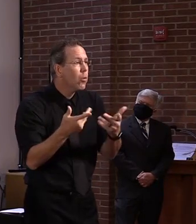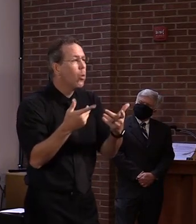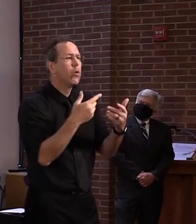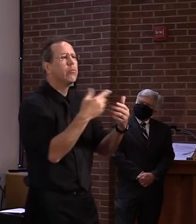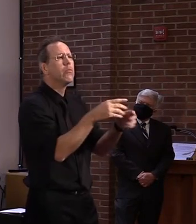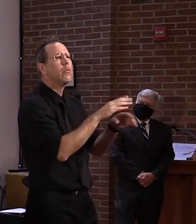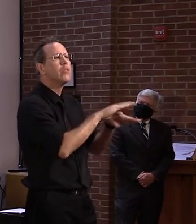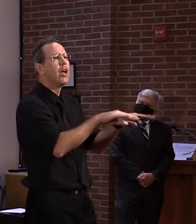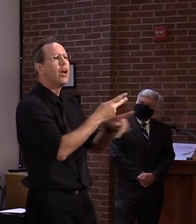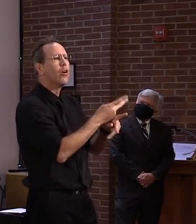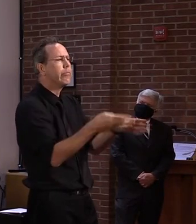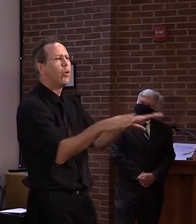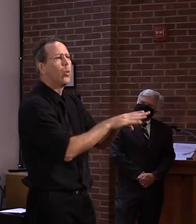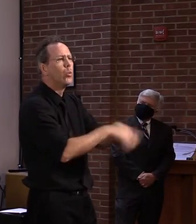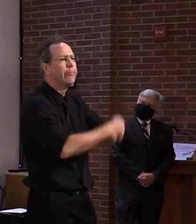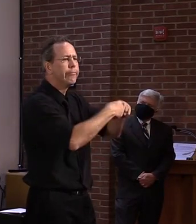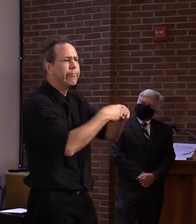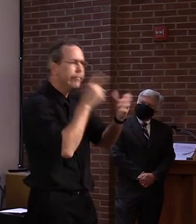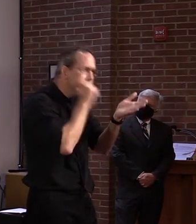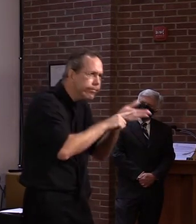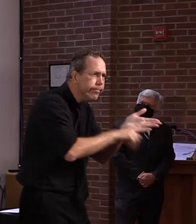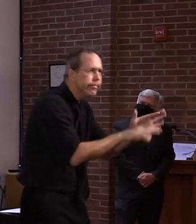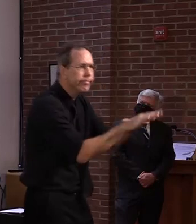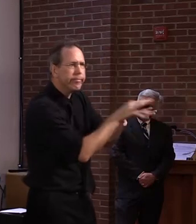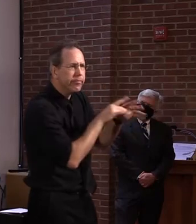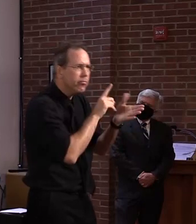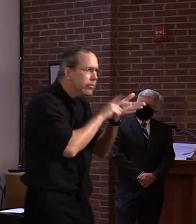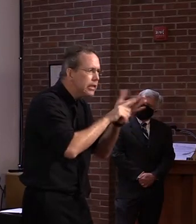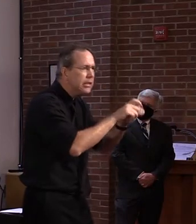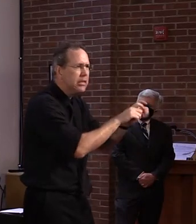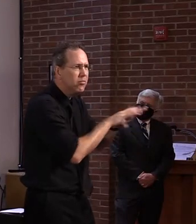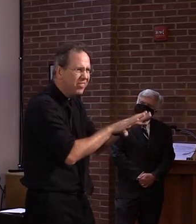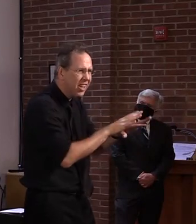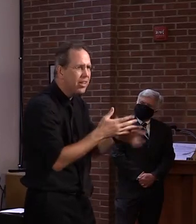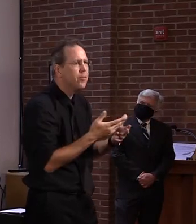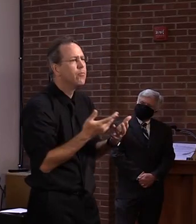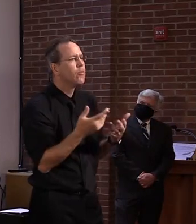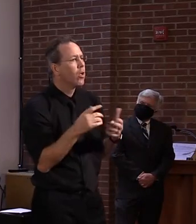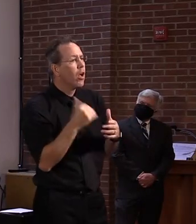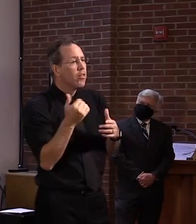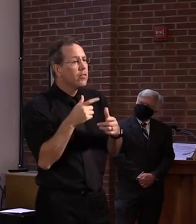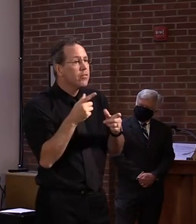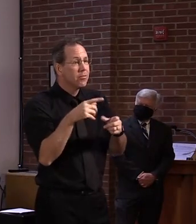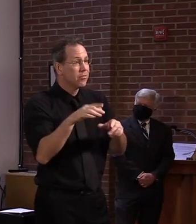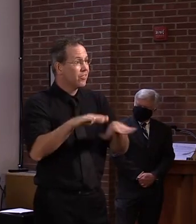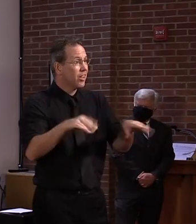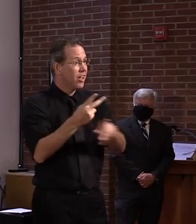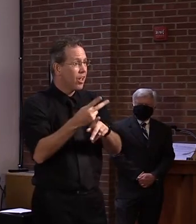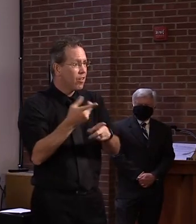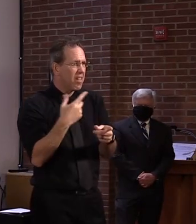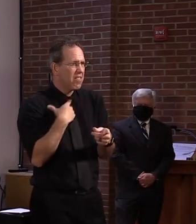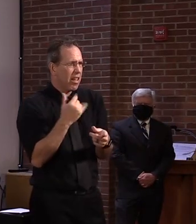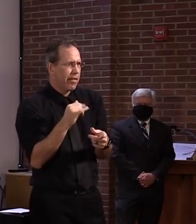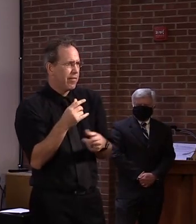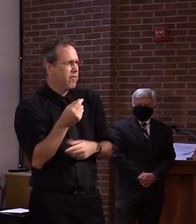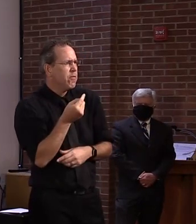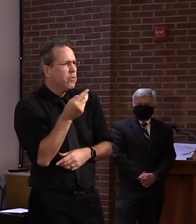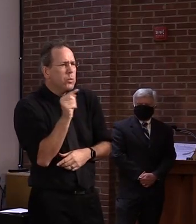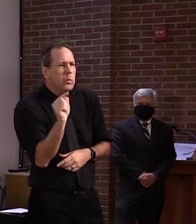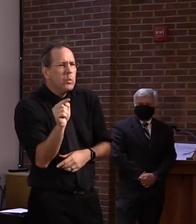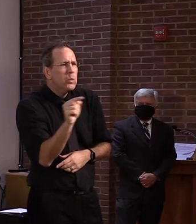But considering the number of childcare as we have, I'd say less than a handful would be